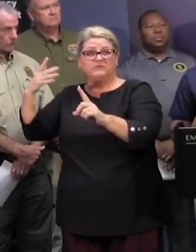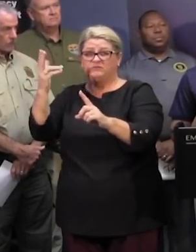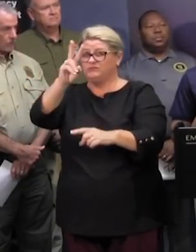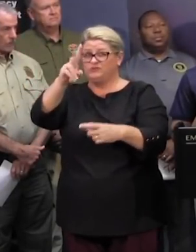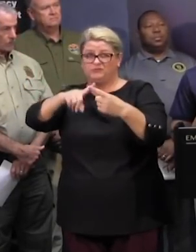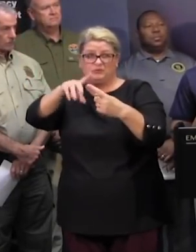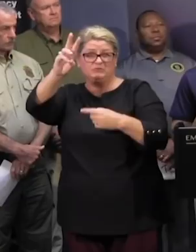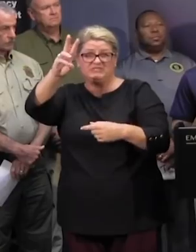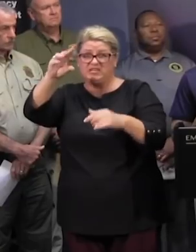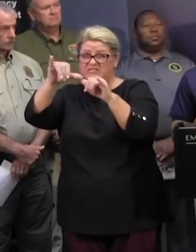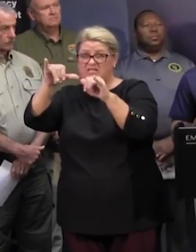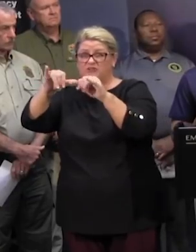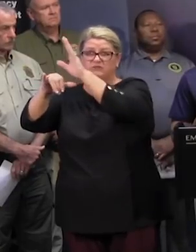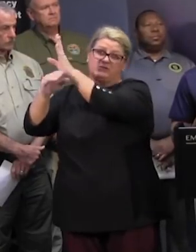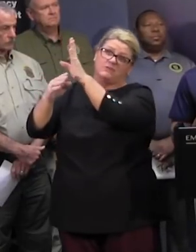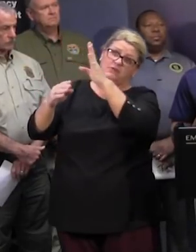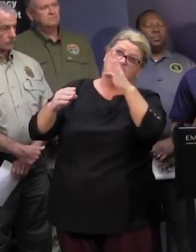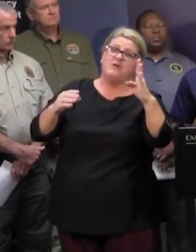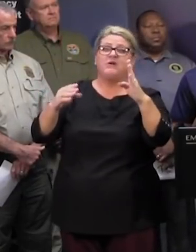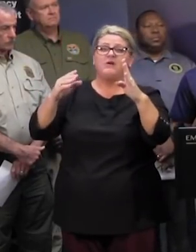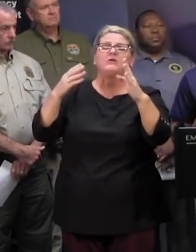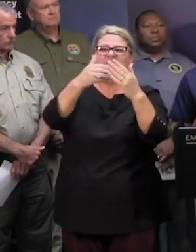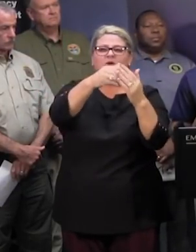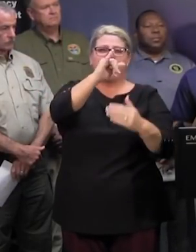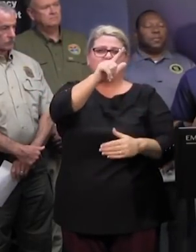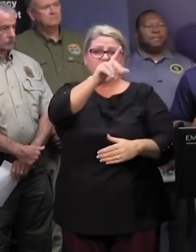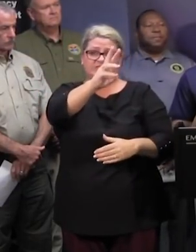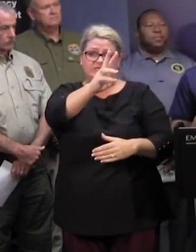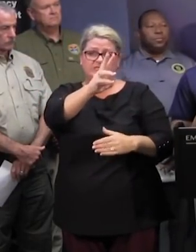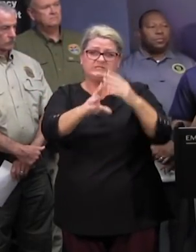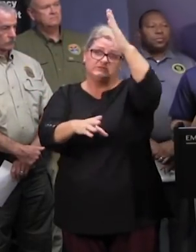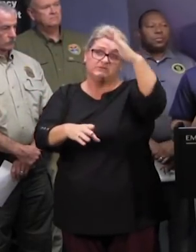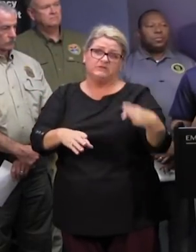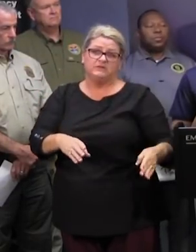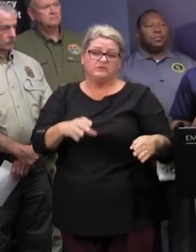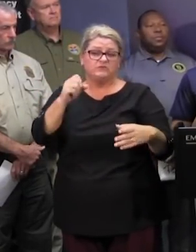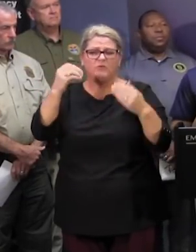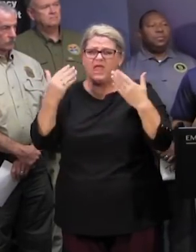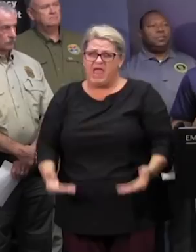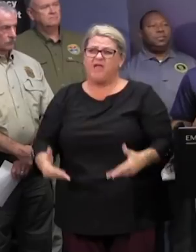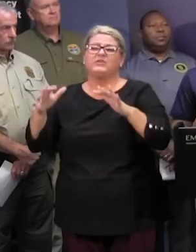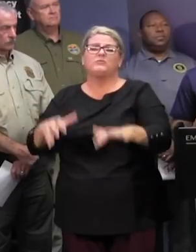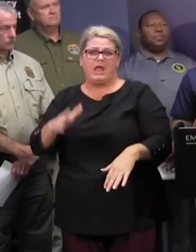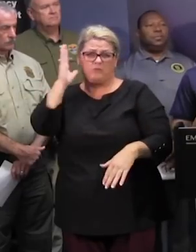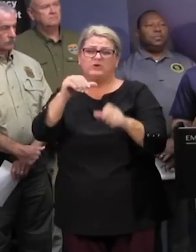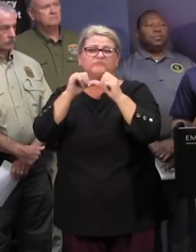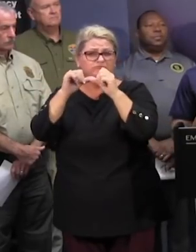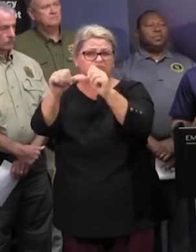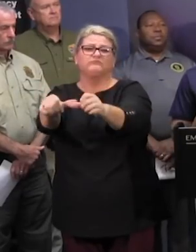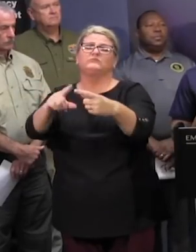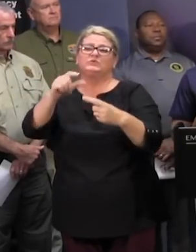six inches expected farther southwest into the i-26 corridor the potential for heavy rains will continue through tomorrow